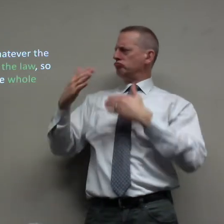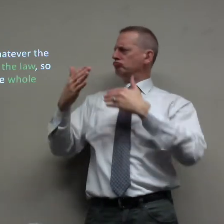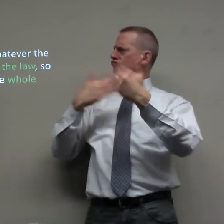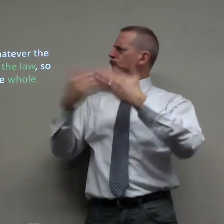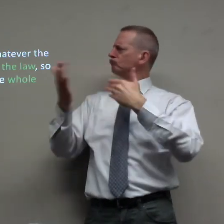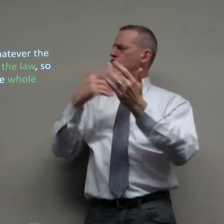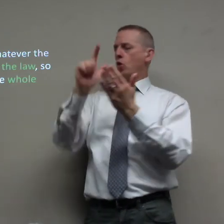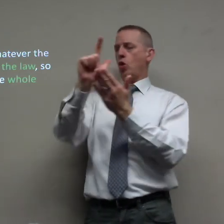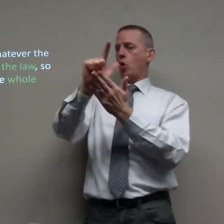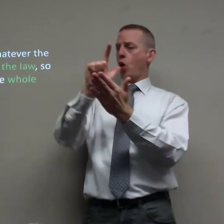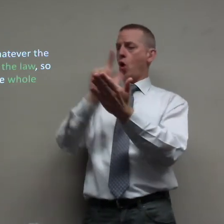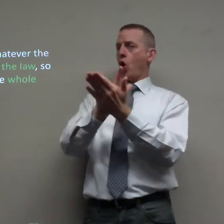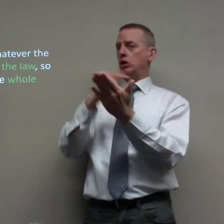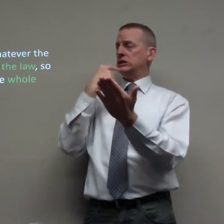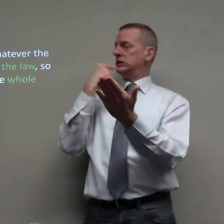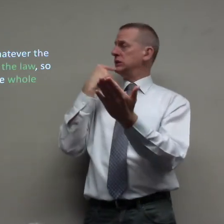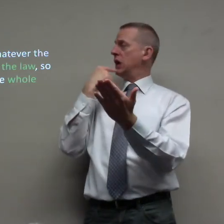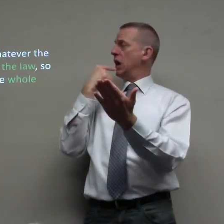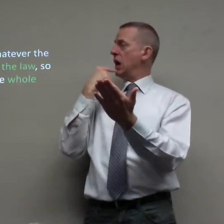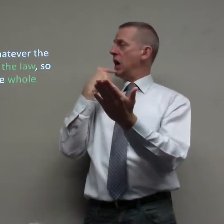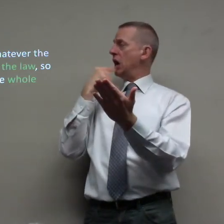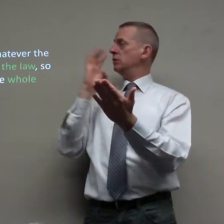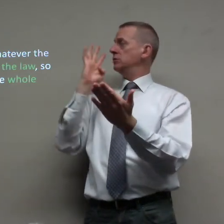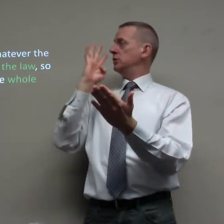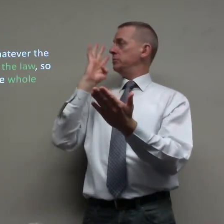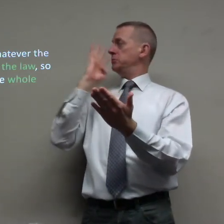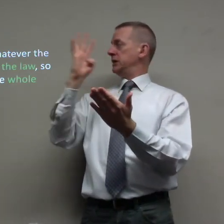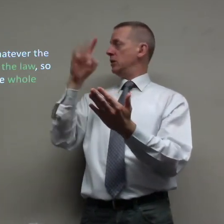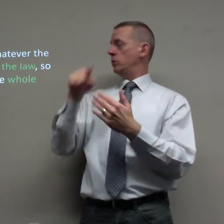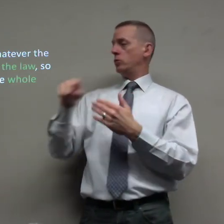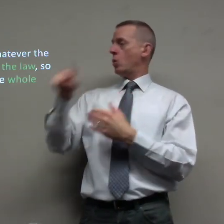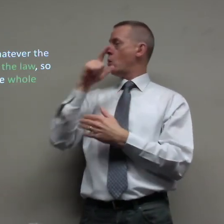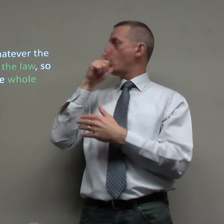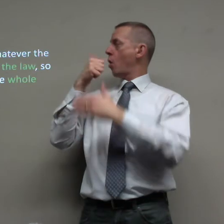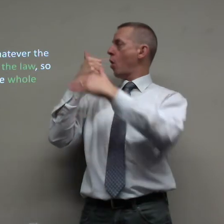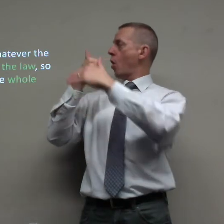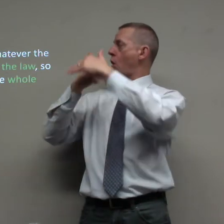now we know that whatever the law says it speaks to those who are under the law